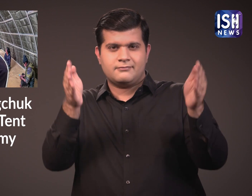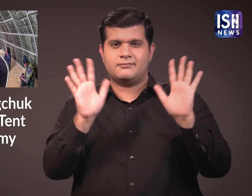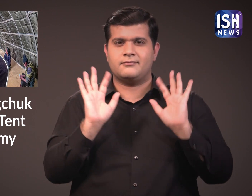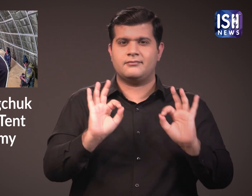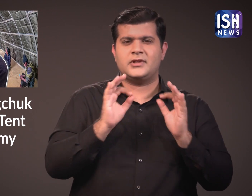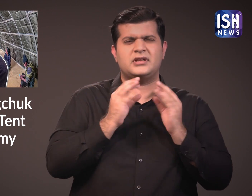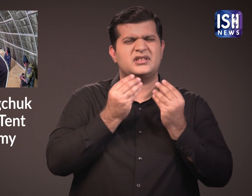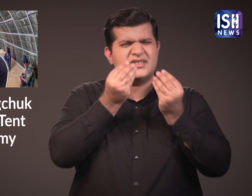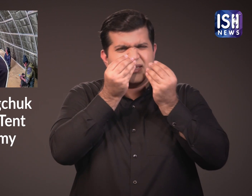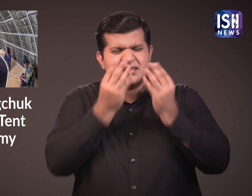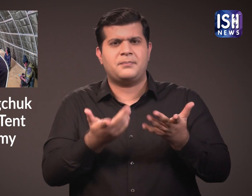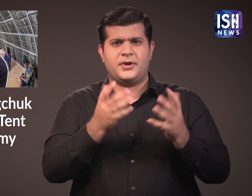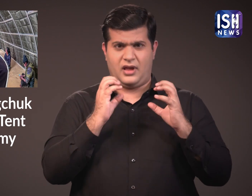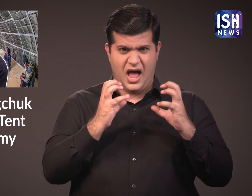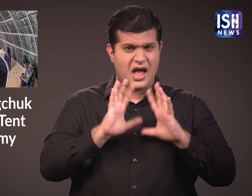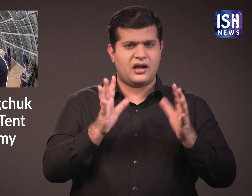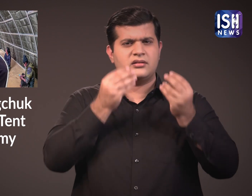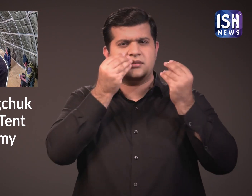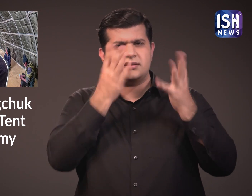The design of the tent is very simple.